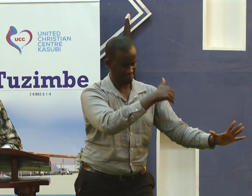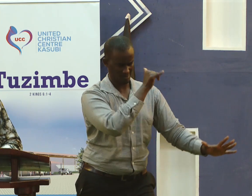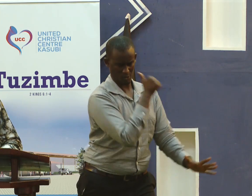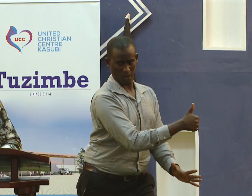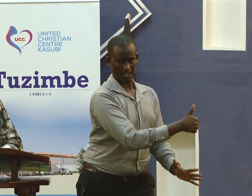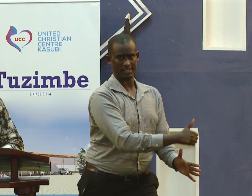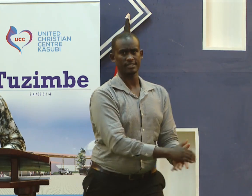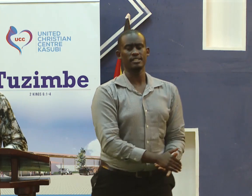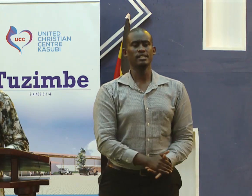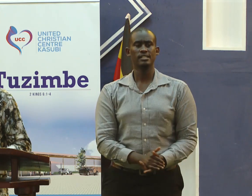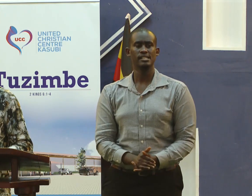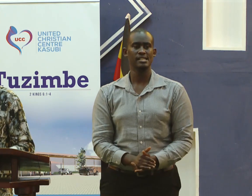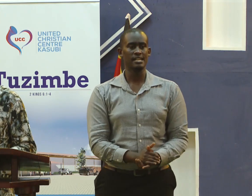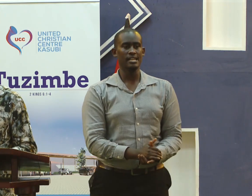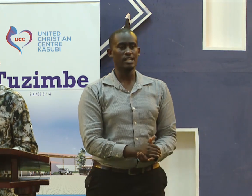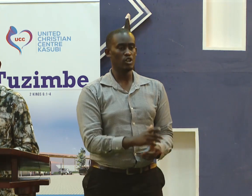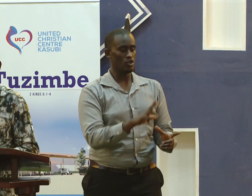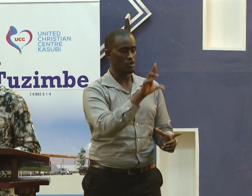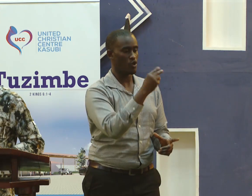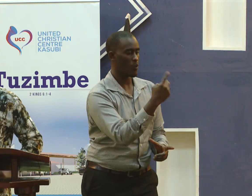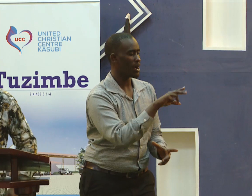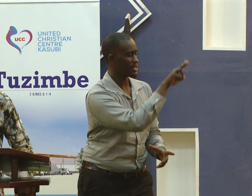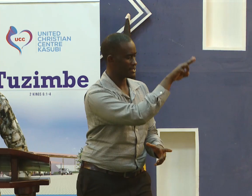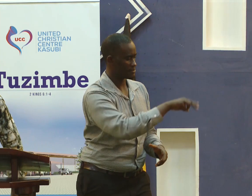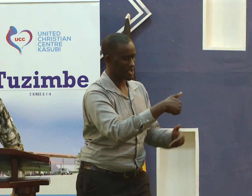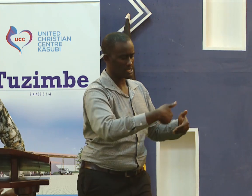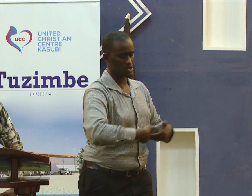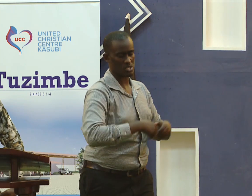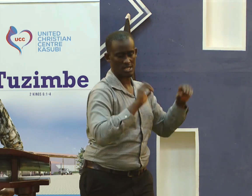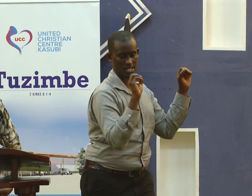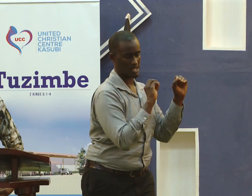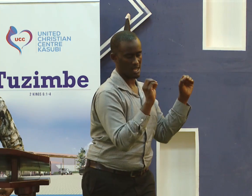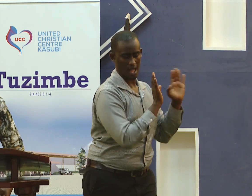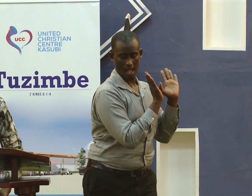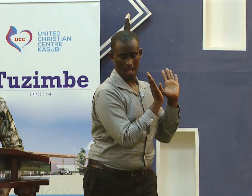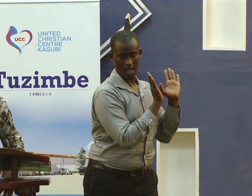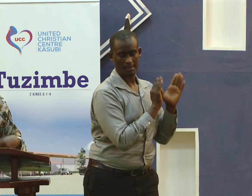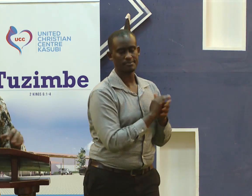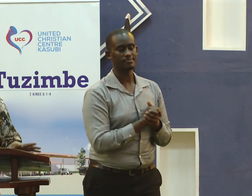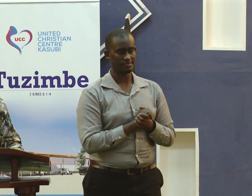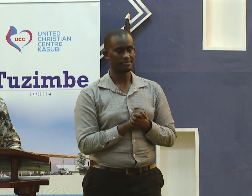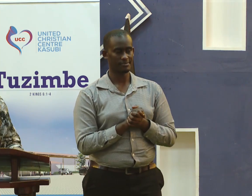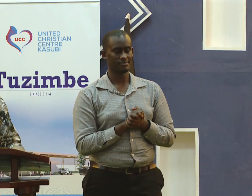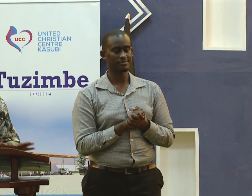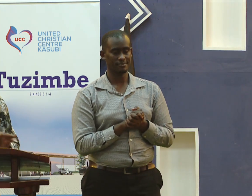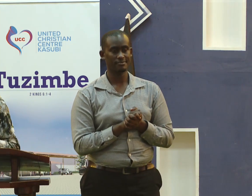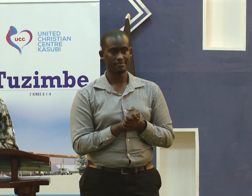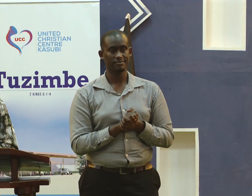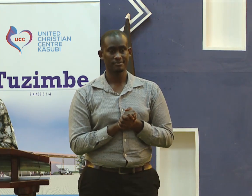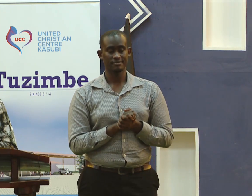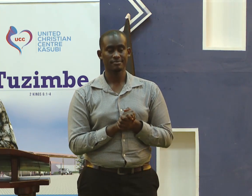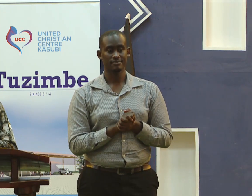Do not let anyone look down on you because you are young. But set an example for the believers